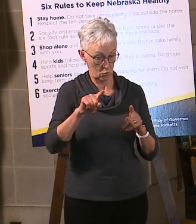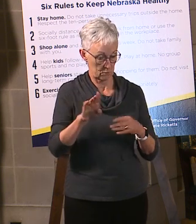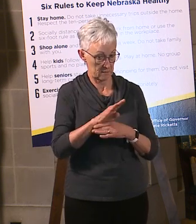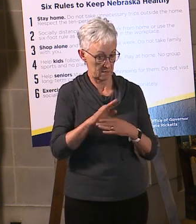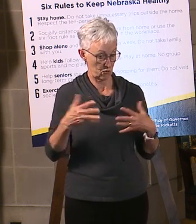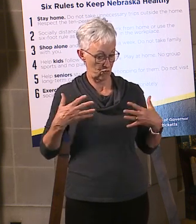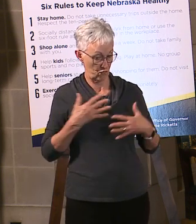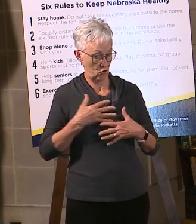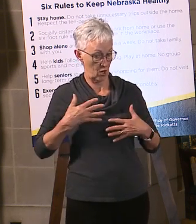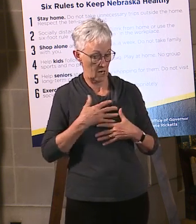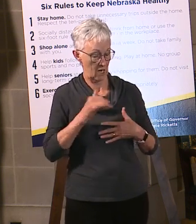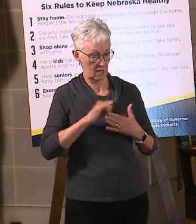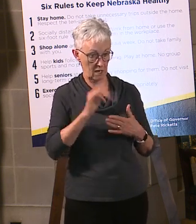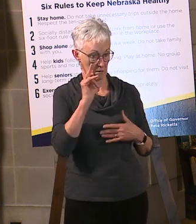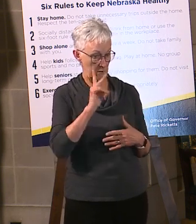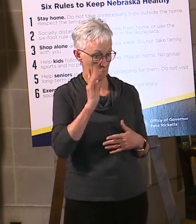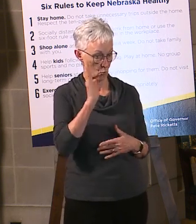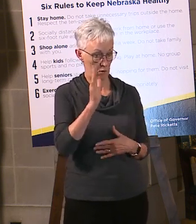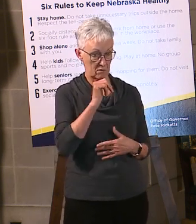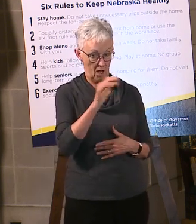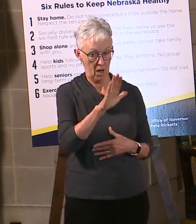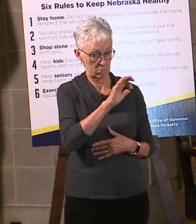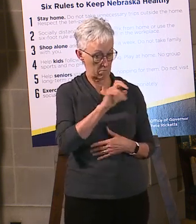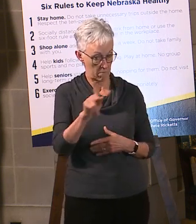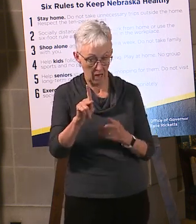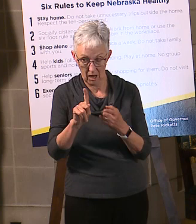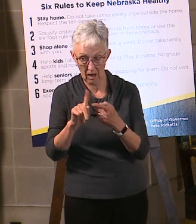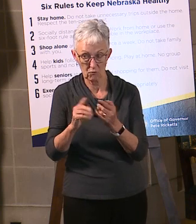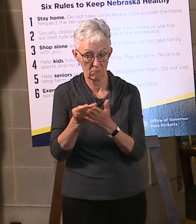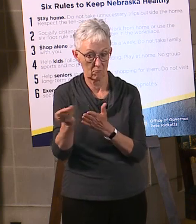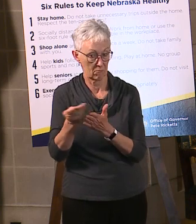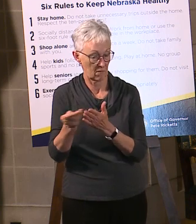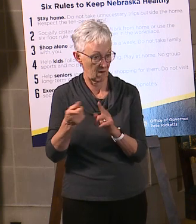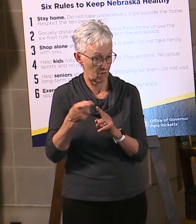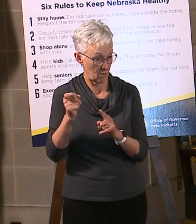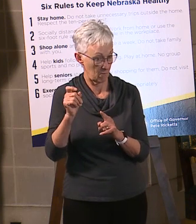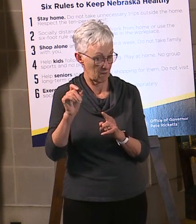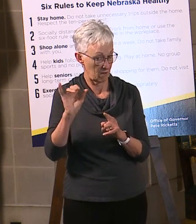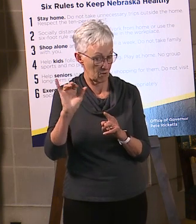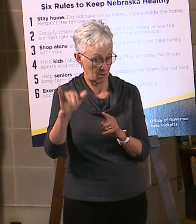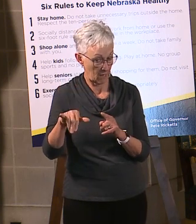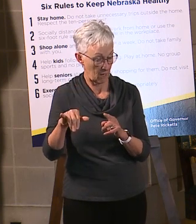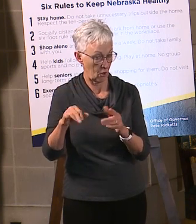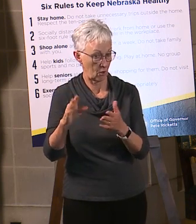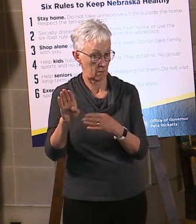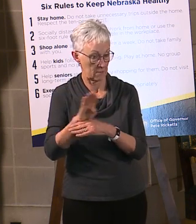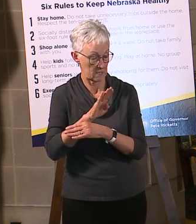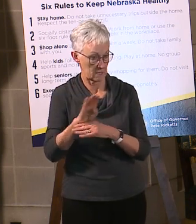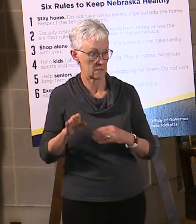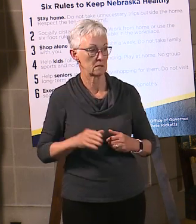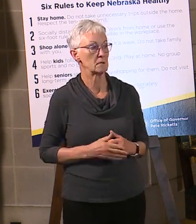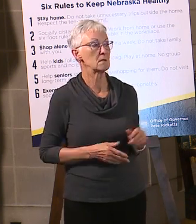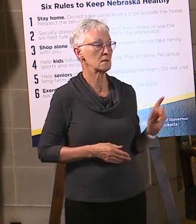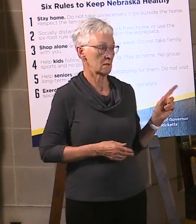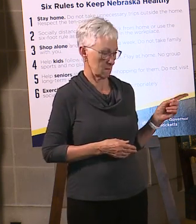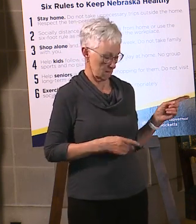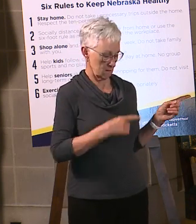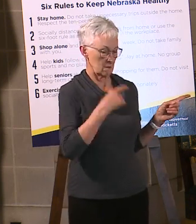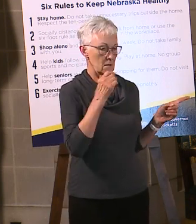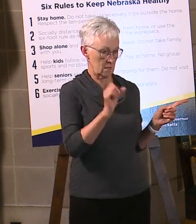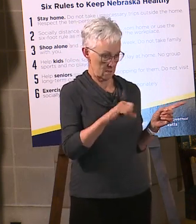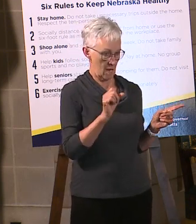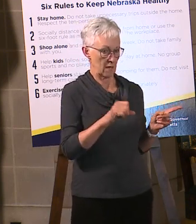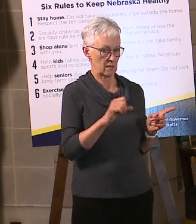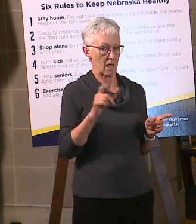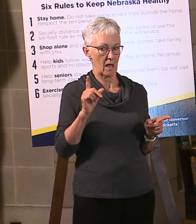So one of the questions that has been asked is what, regarding the consumer confidence relative to the top concerns